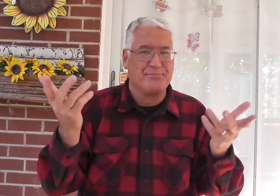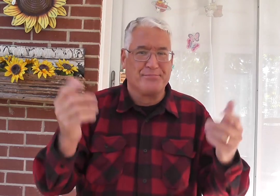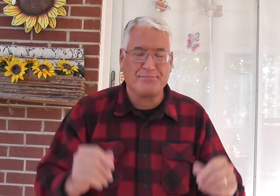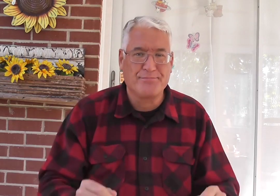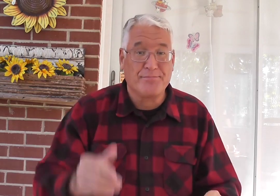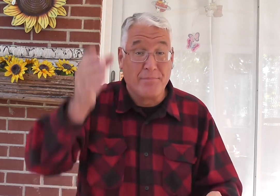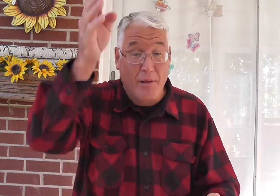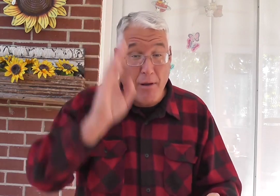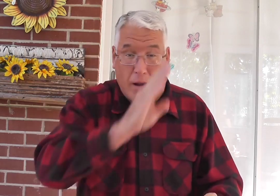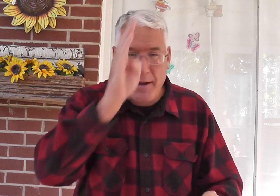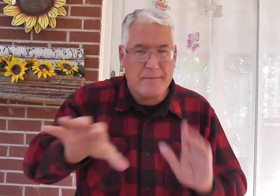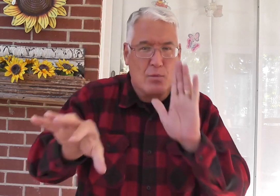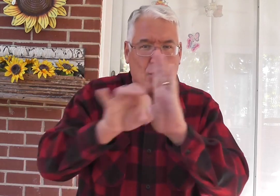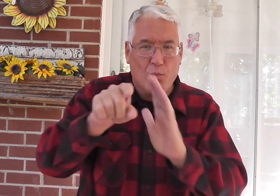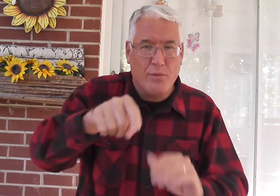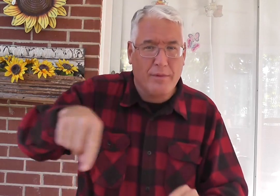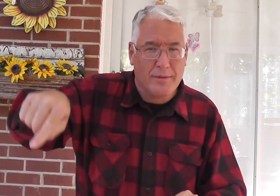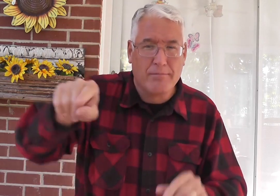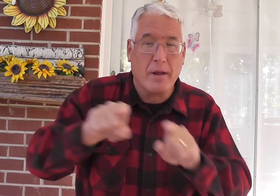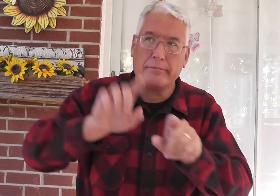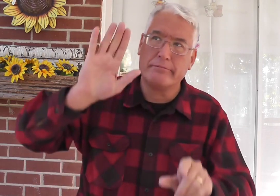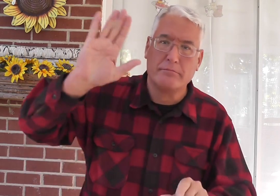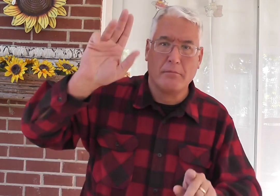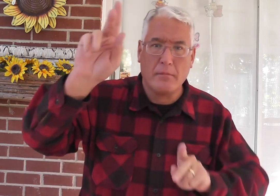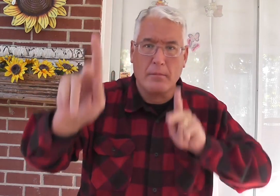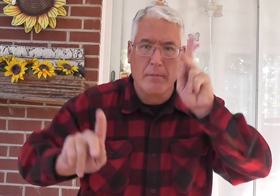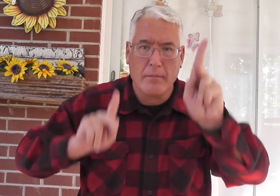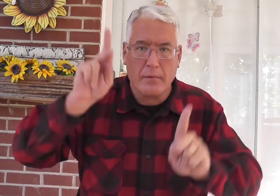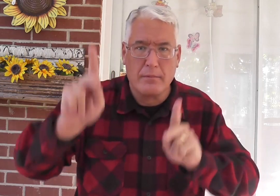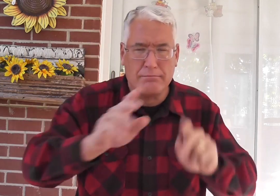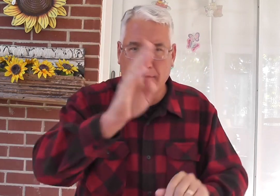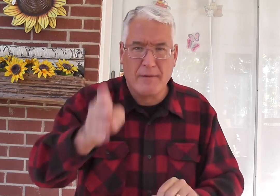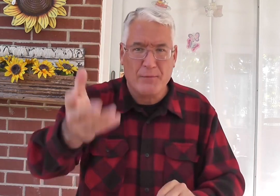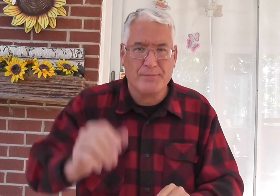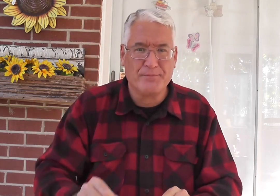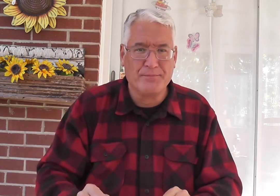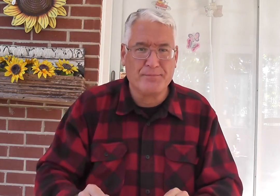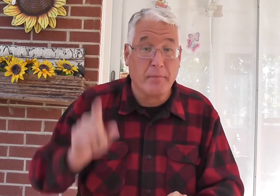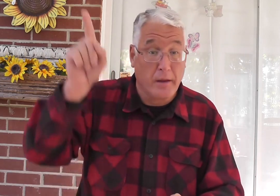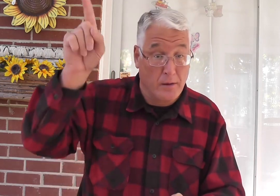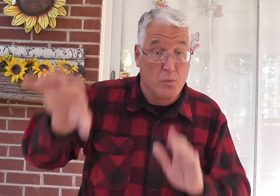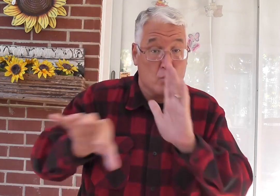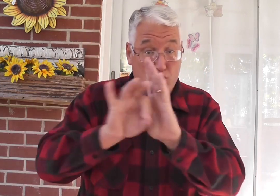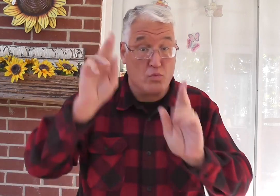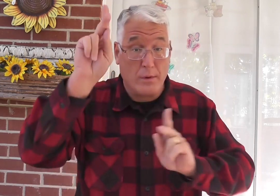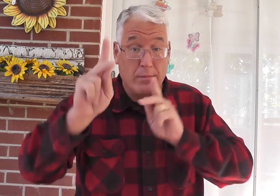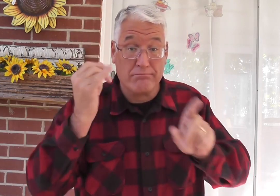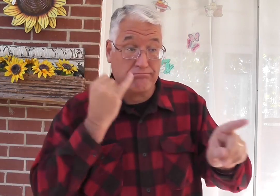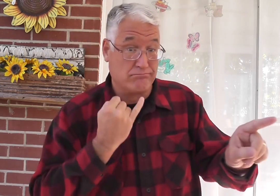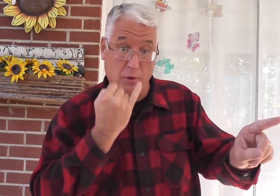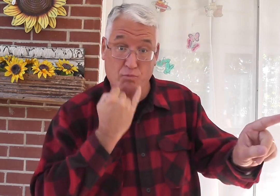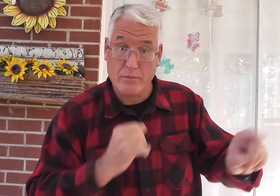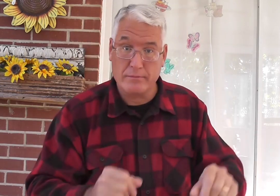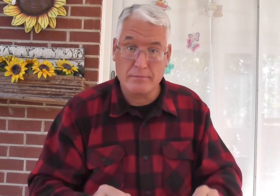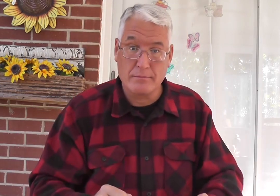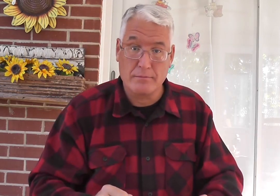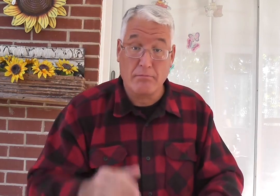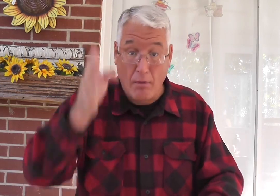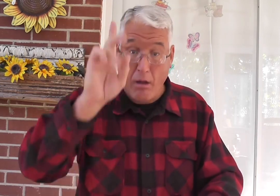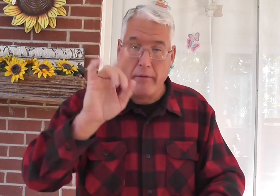they be? God had never chosen them as his people. Never. God chose the Israelites